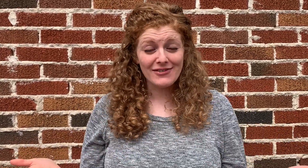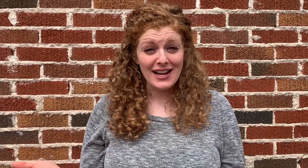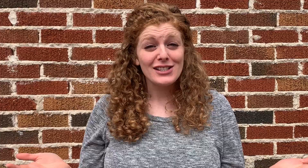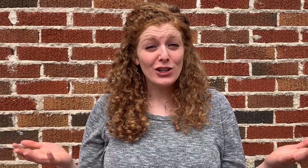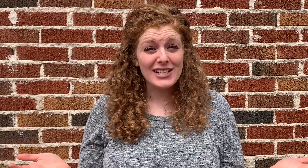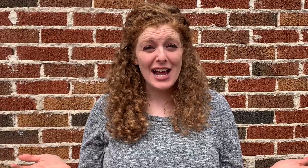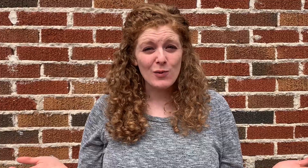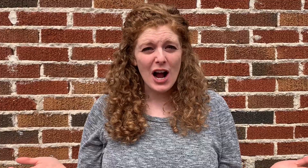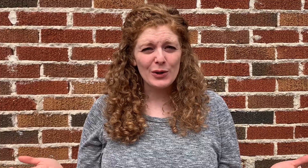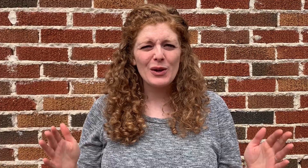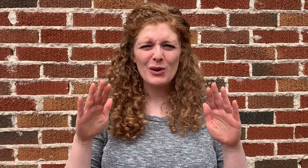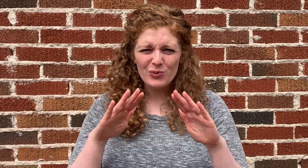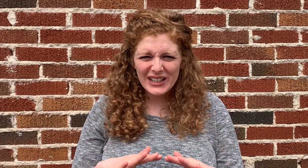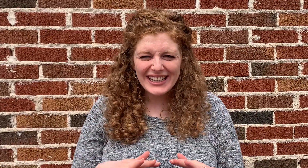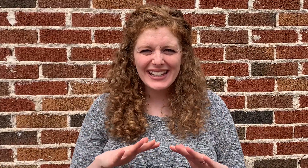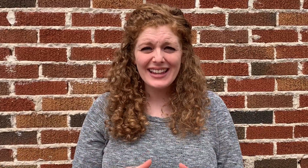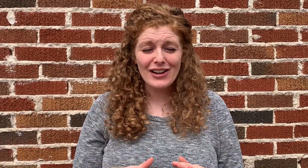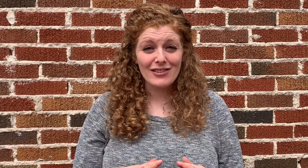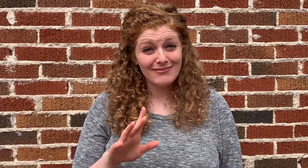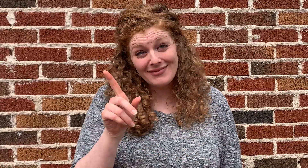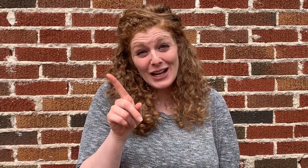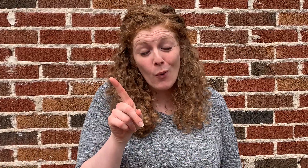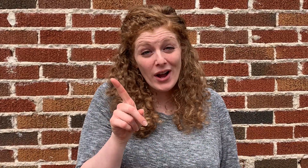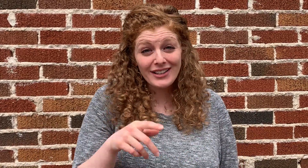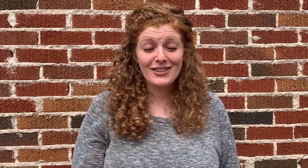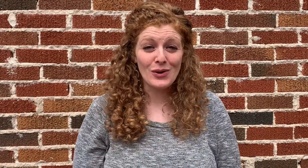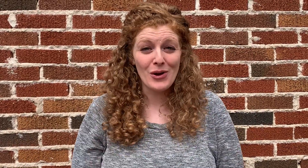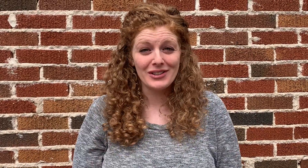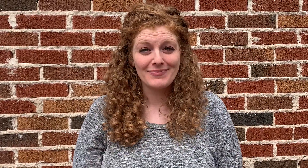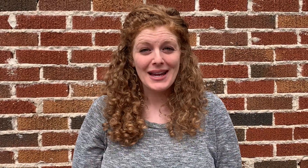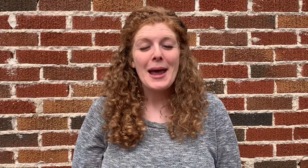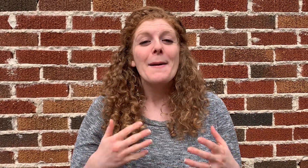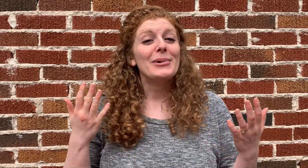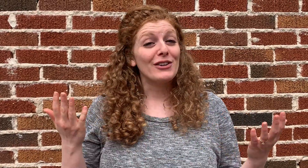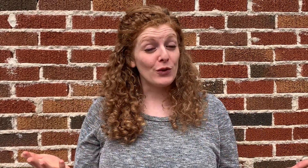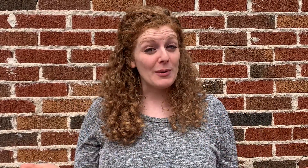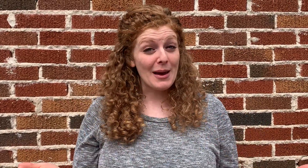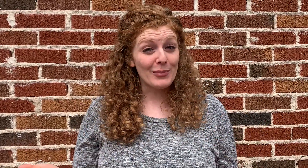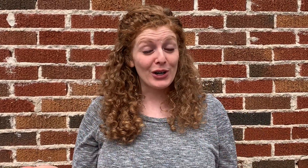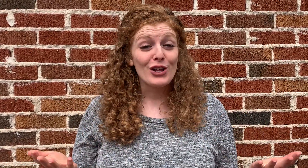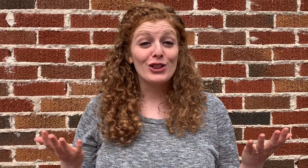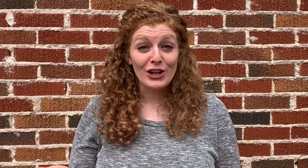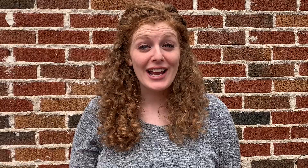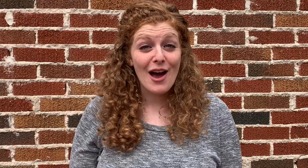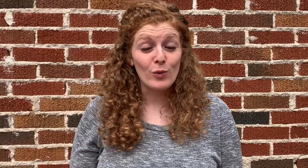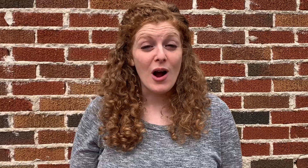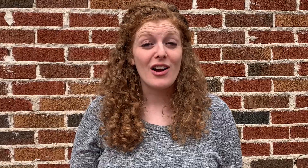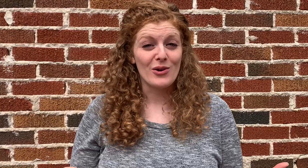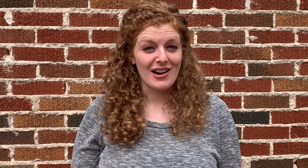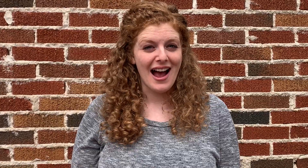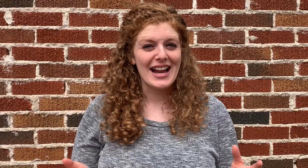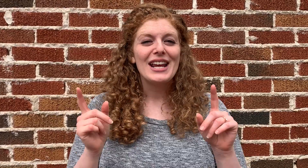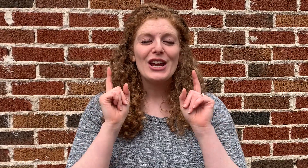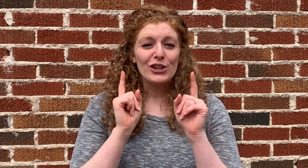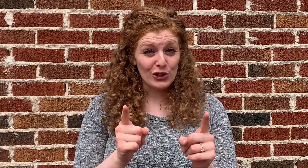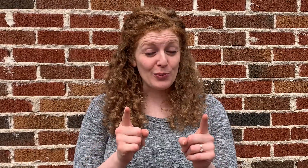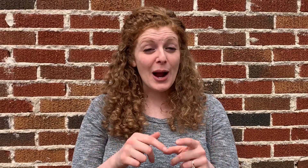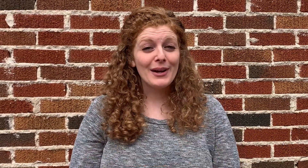of us learned how to walk when we were really little, like one years old. But if you remember learning how to walk or not, you probably